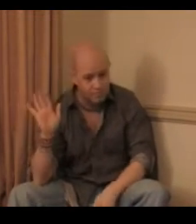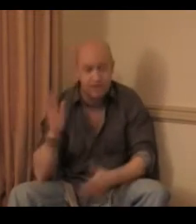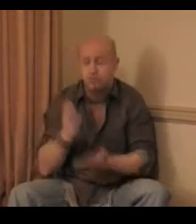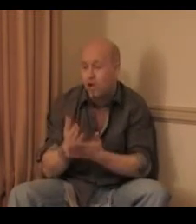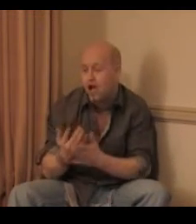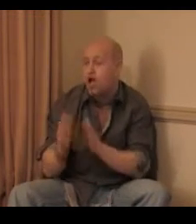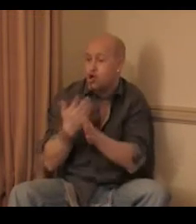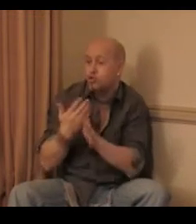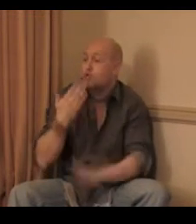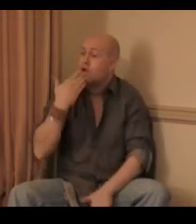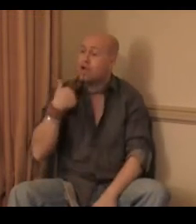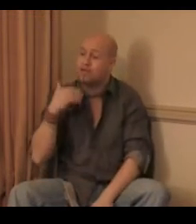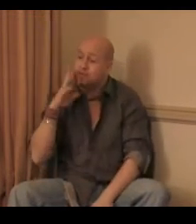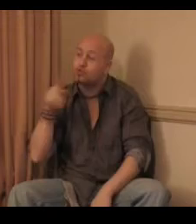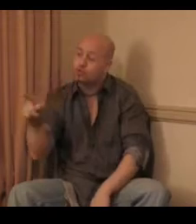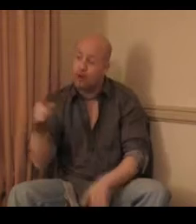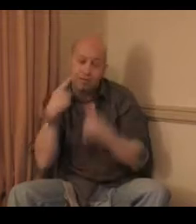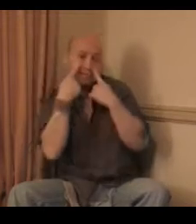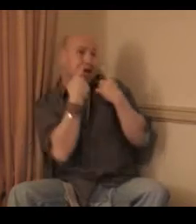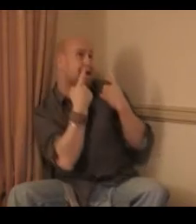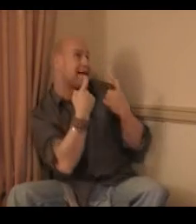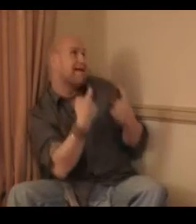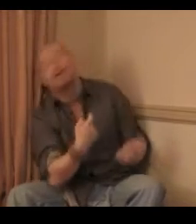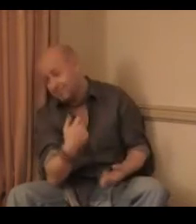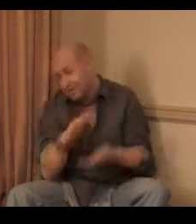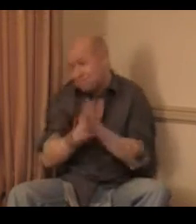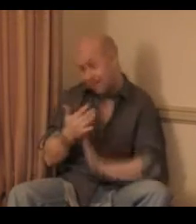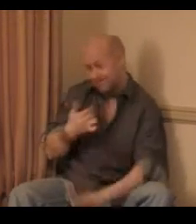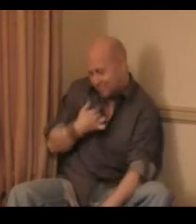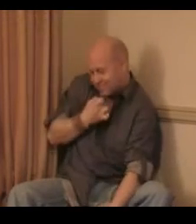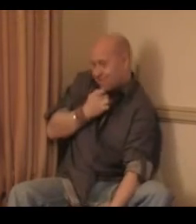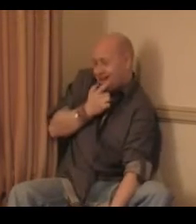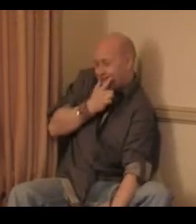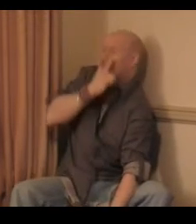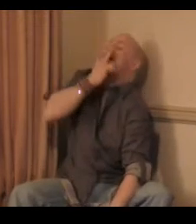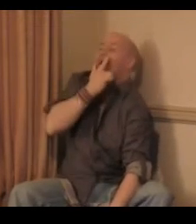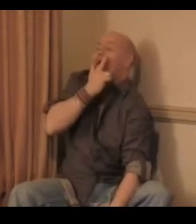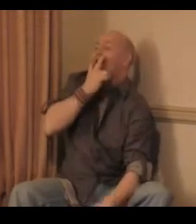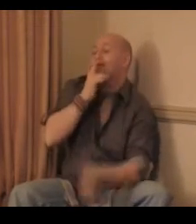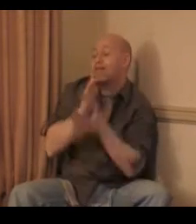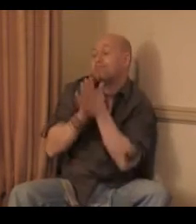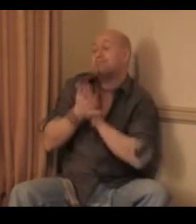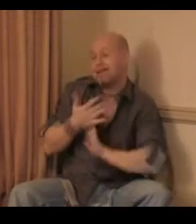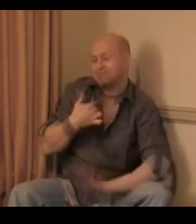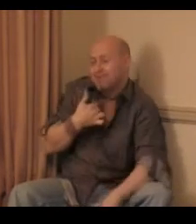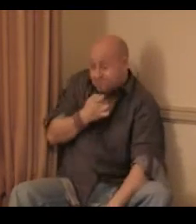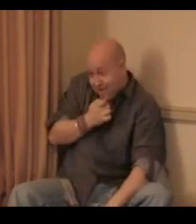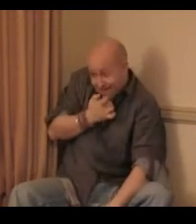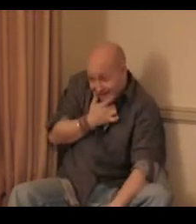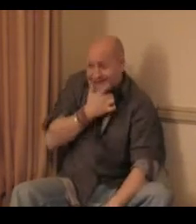At first, when I see you cry Yeah, it makes me smile Yeah, it makes me smile